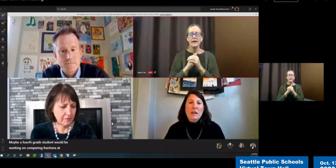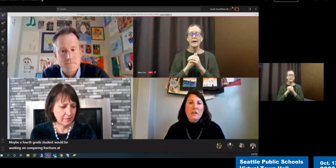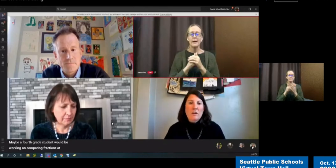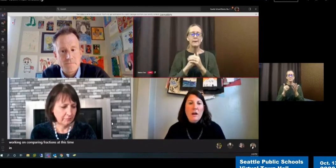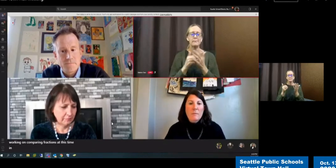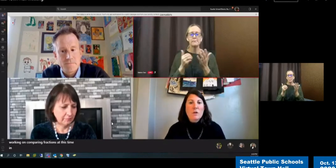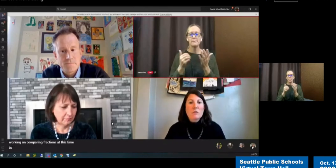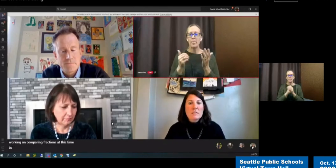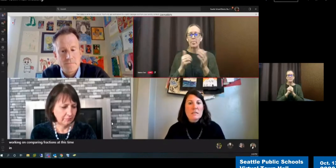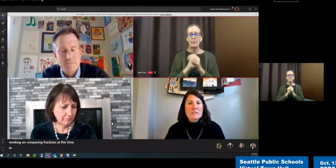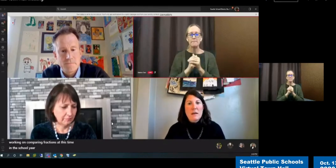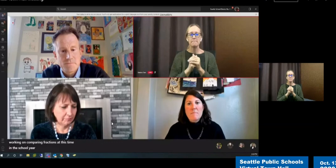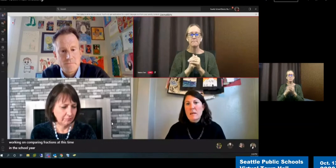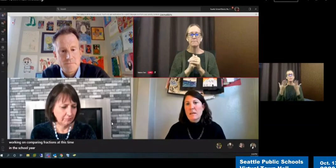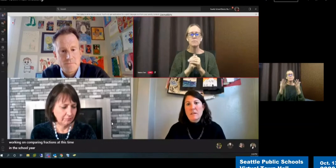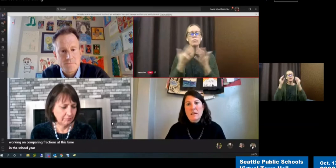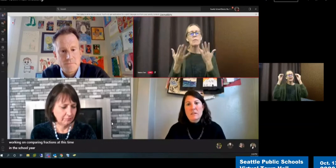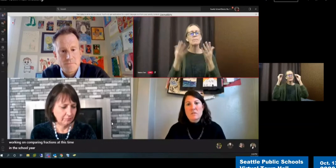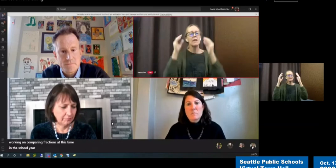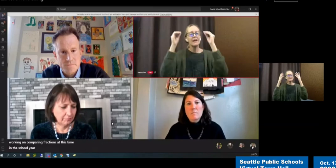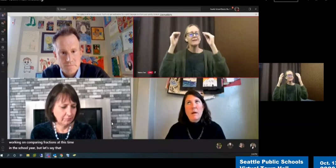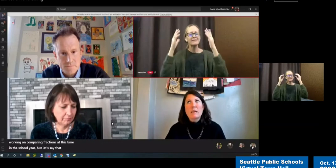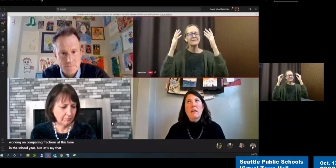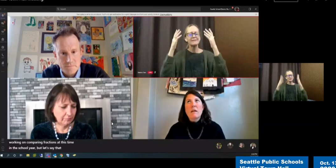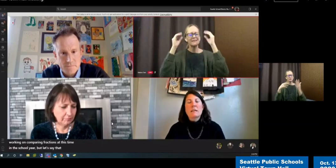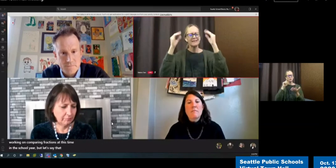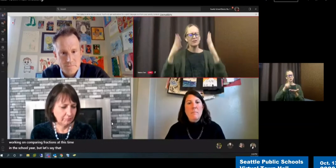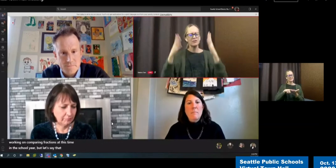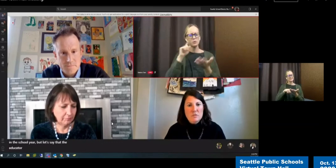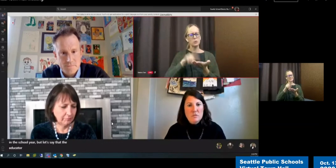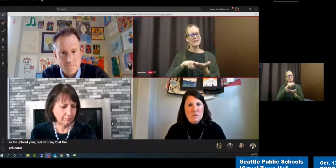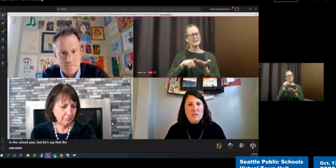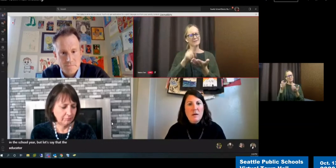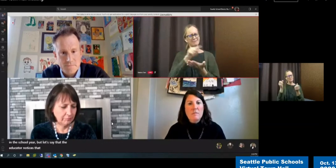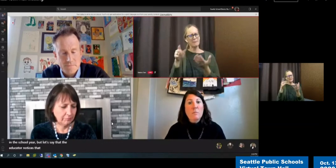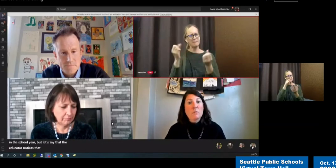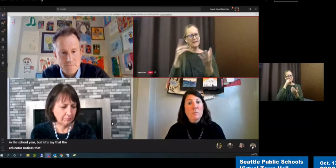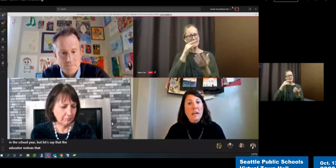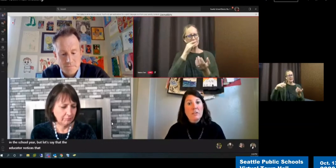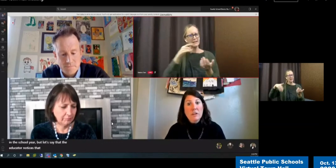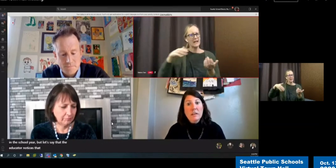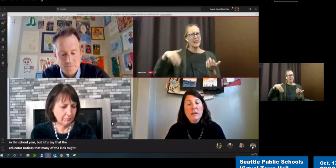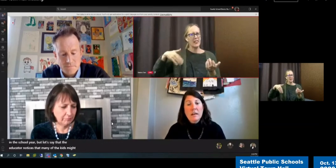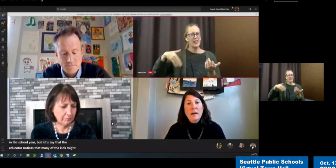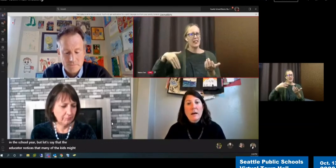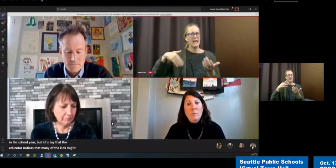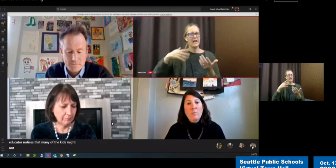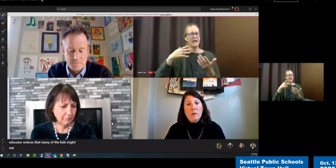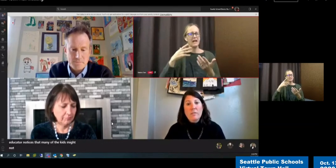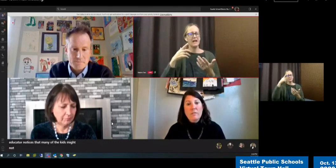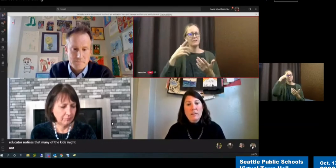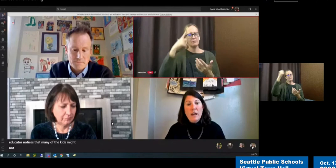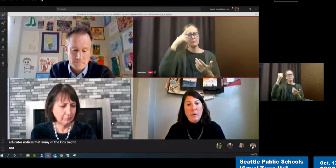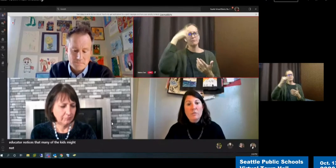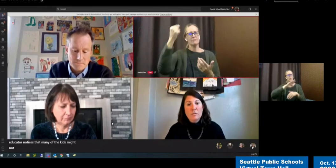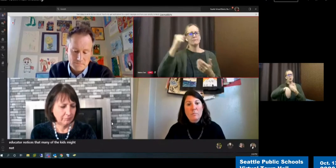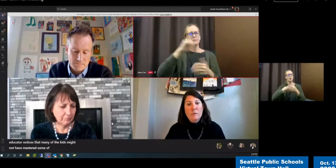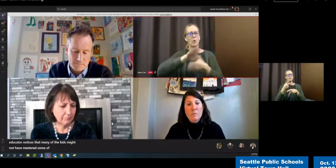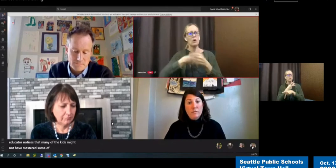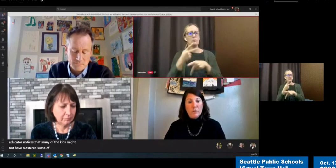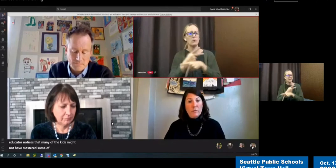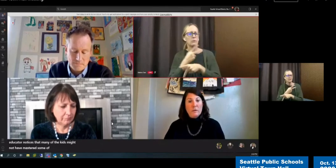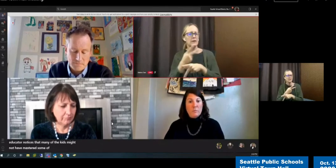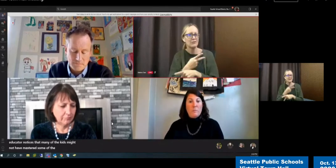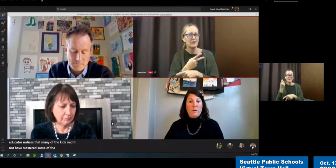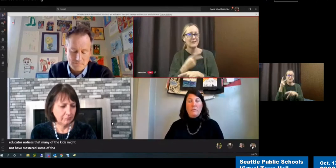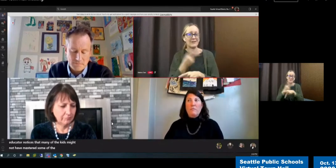educator notices that many of the kids might not have mastered some of the multiplication work that really helps you be